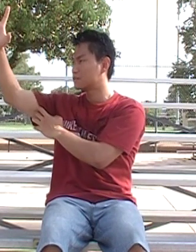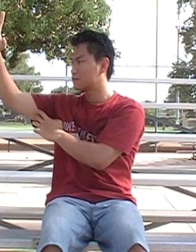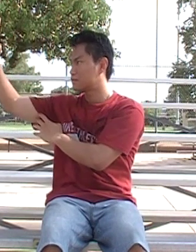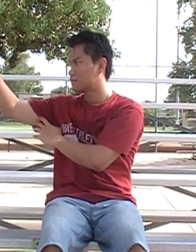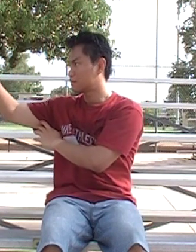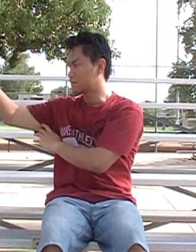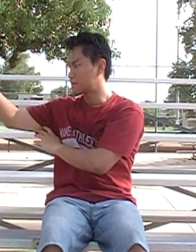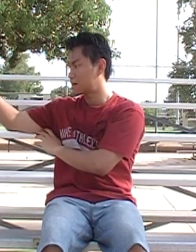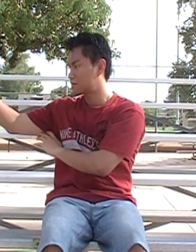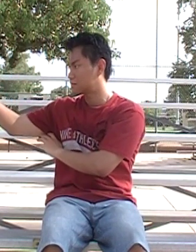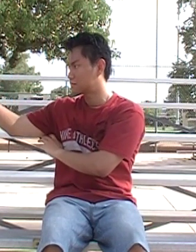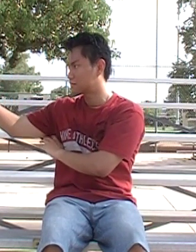Down.